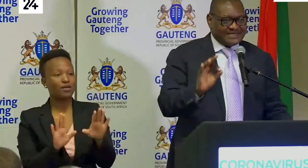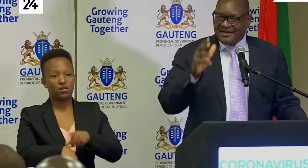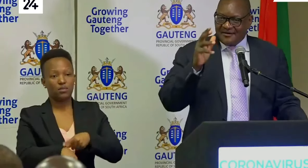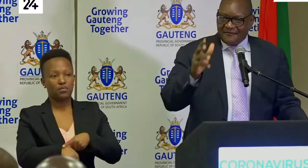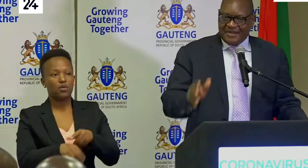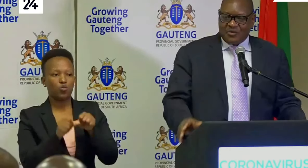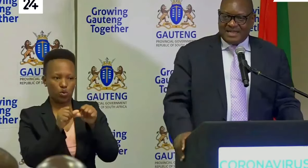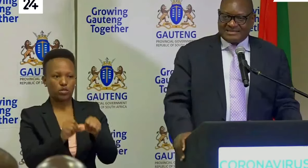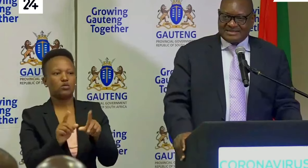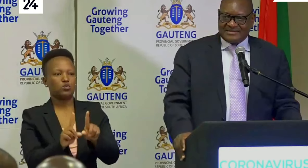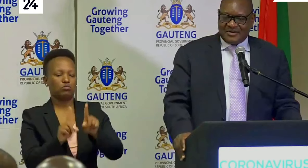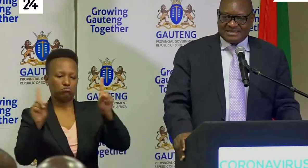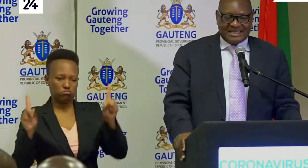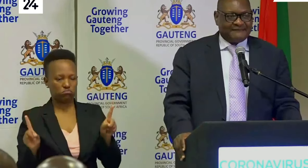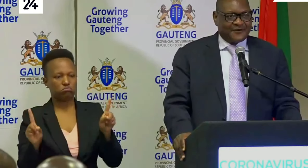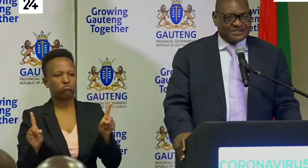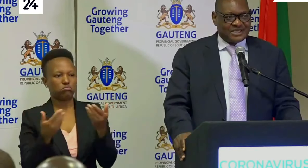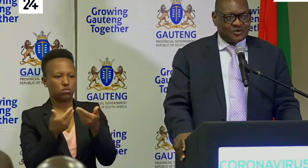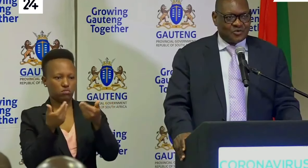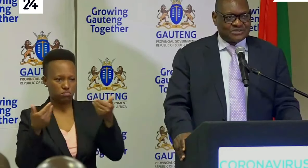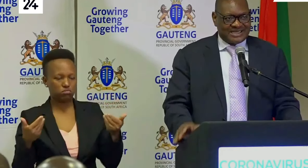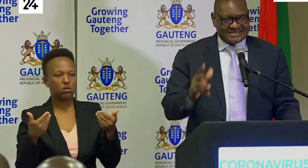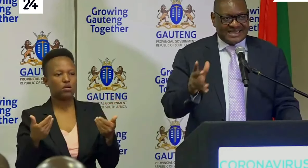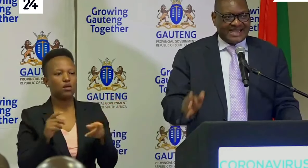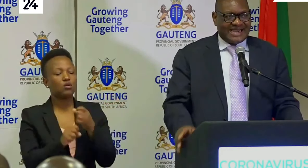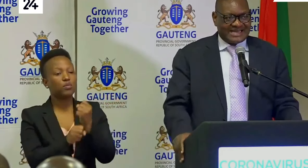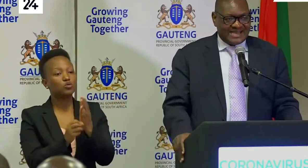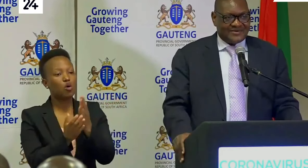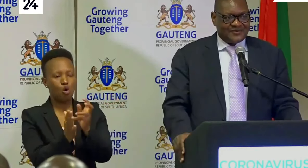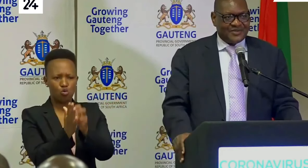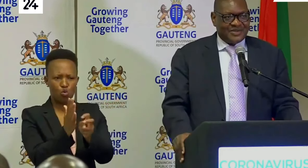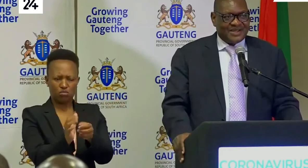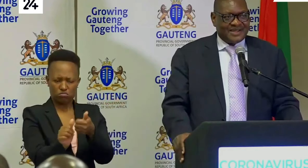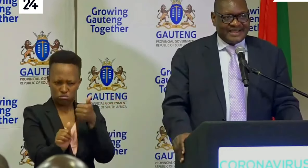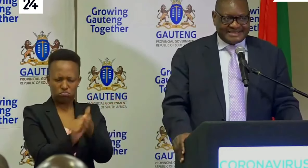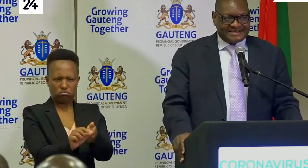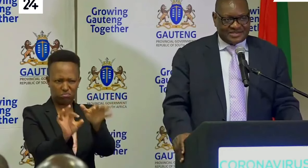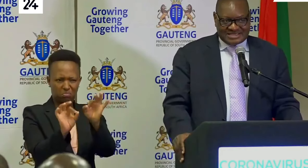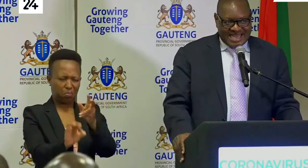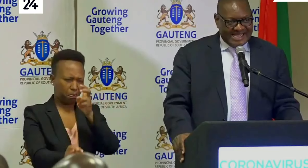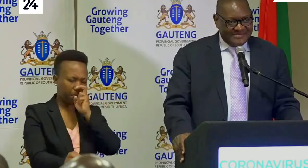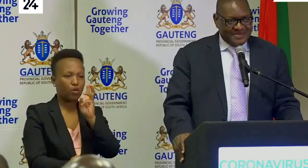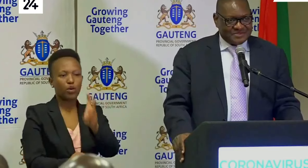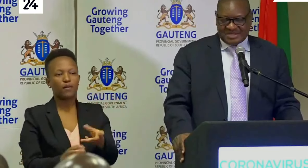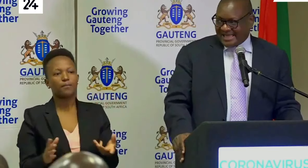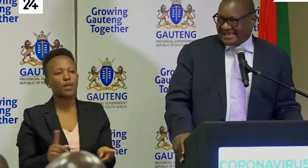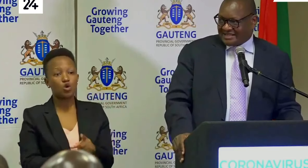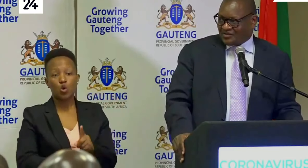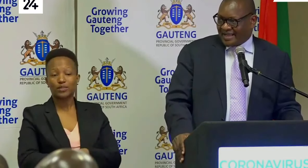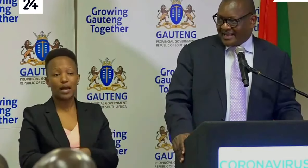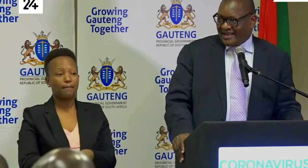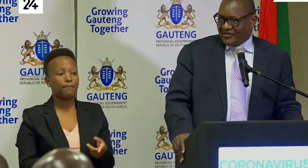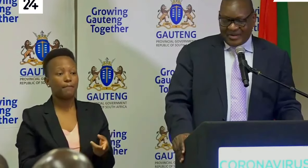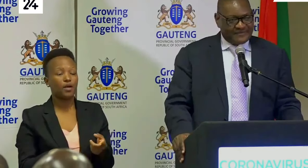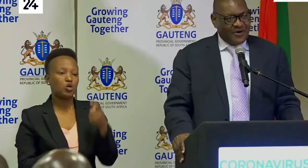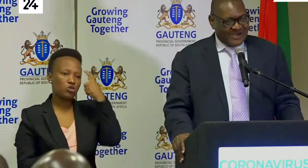complacent we must enforce the rules as they are now it is not time to think that